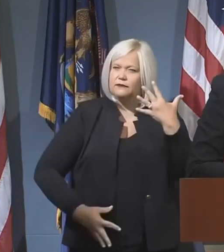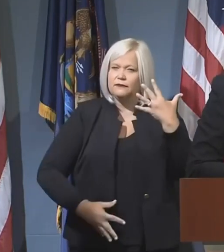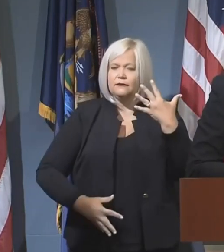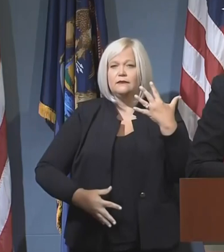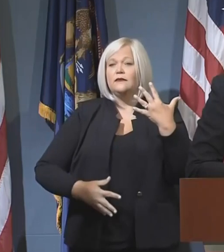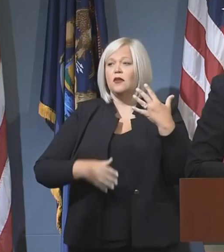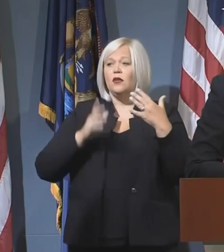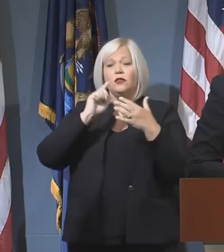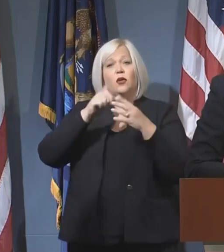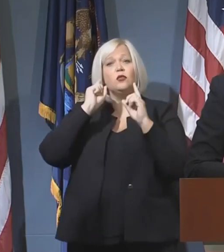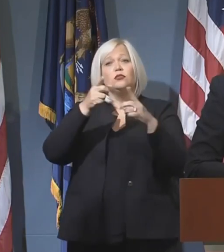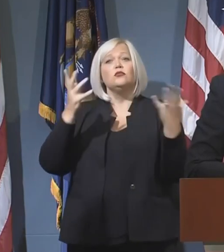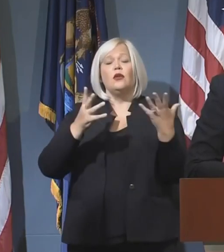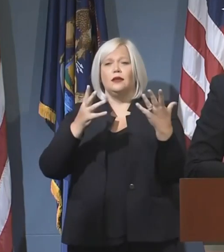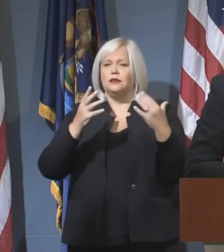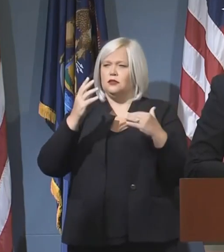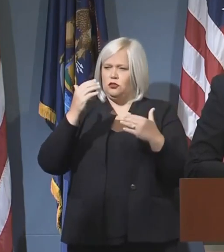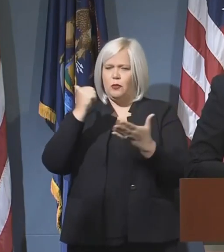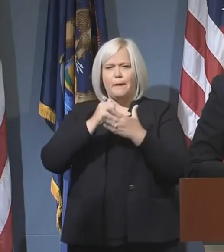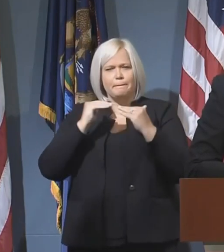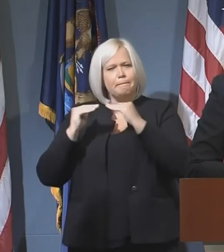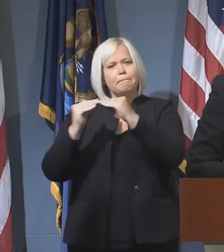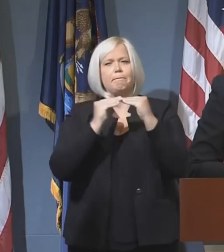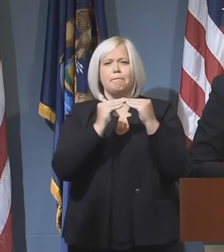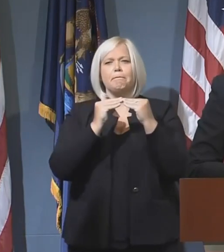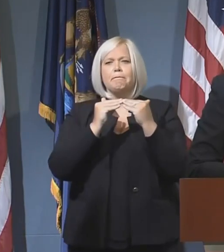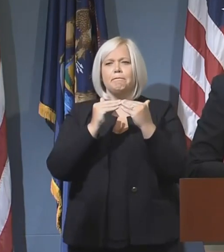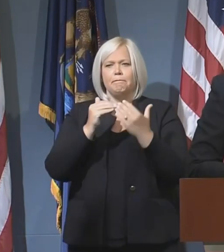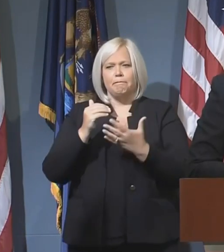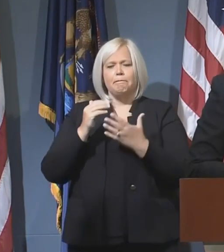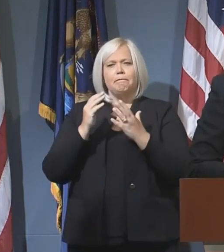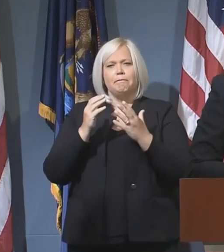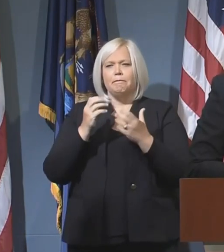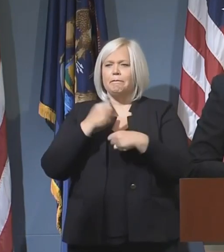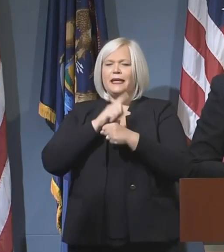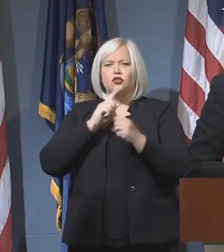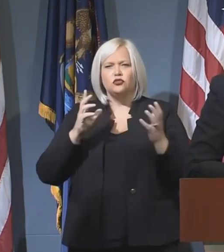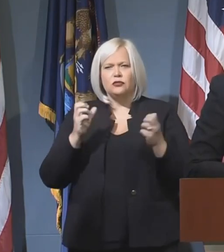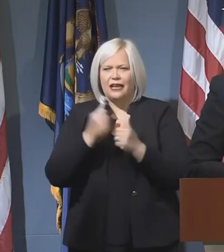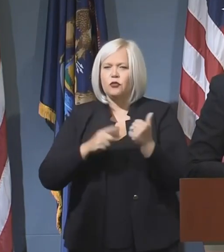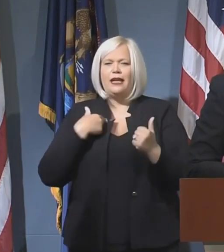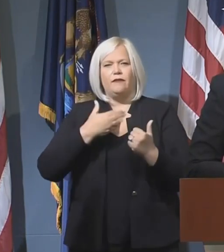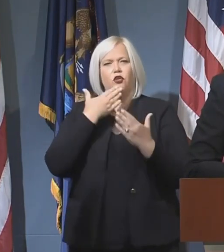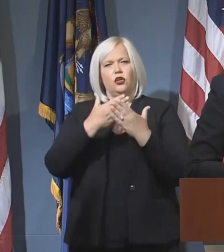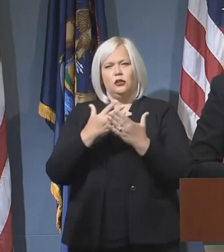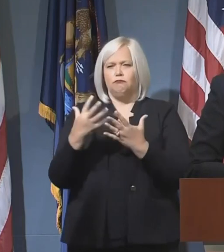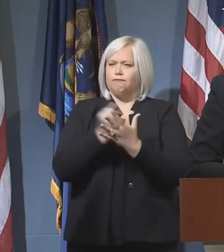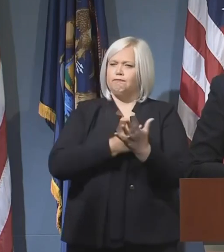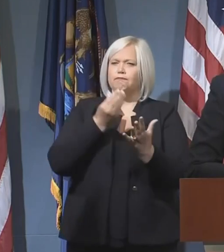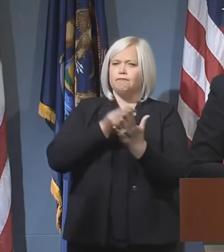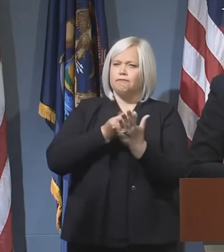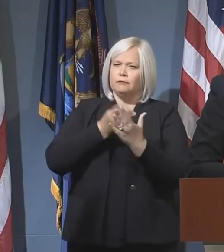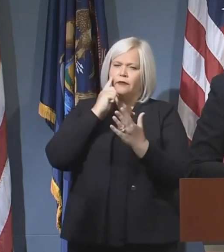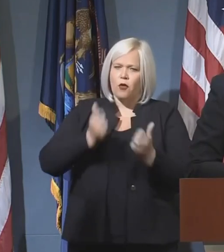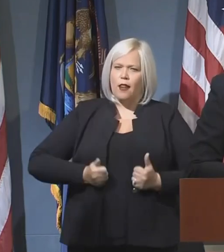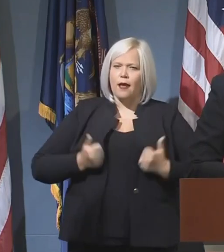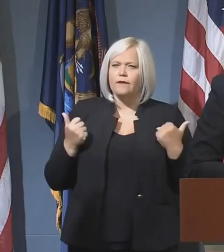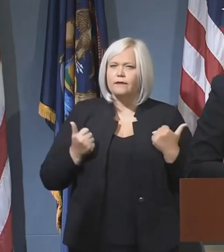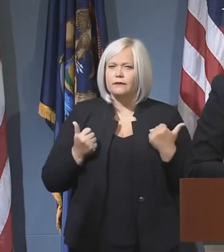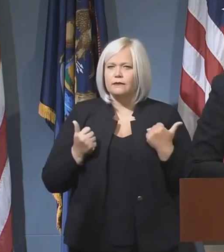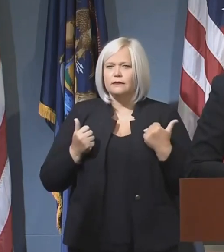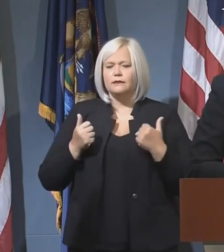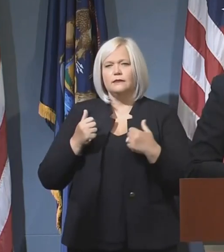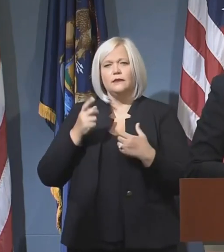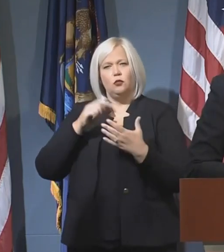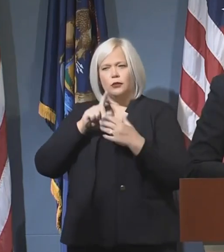These programs are candidly a path to the middle class. And Michigan Frontliners deserve that path. So